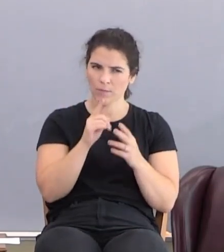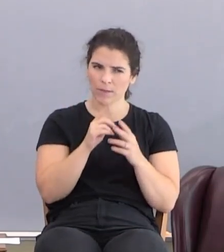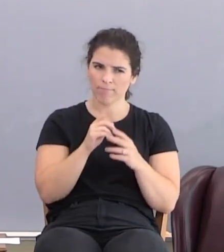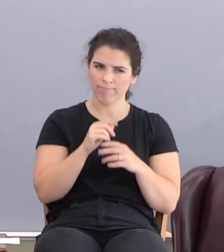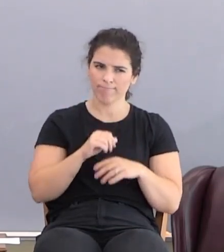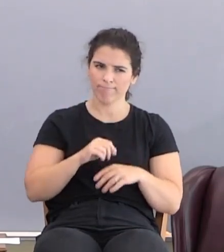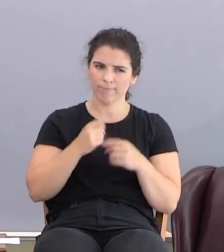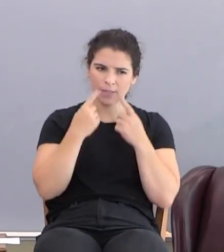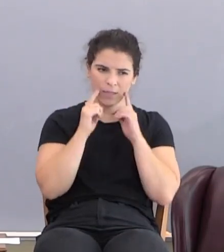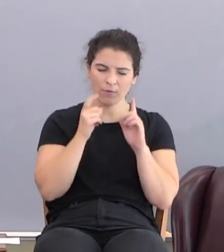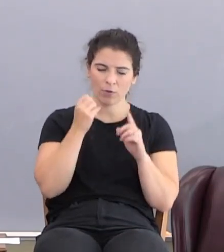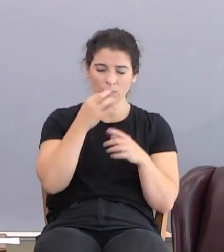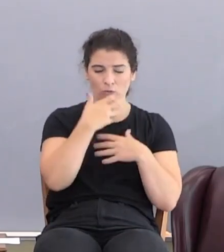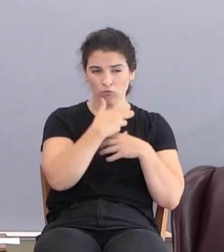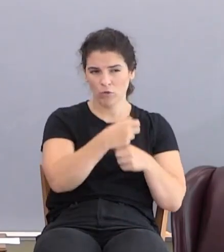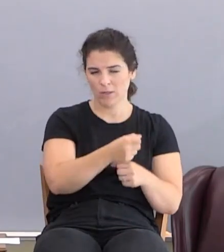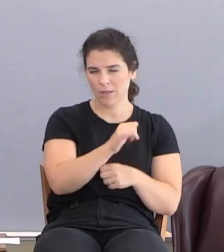them.